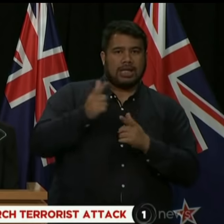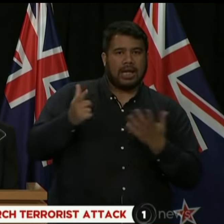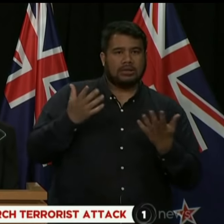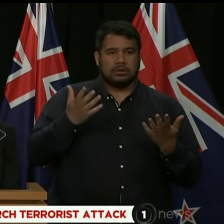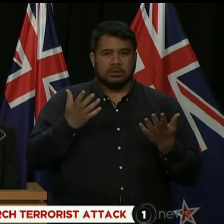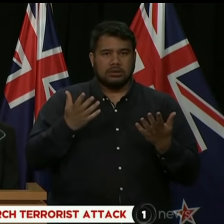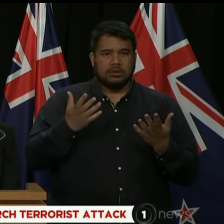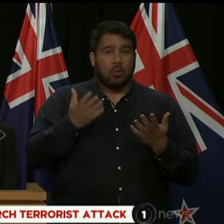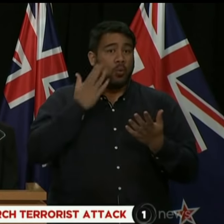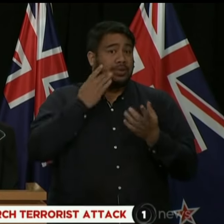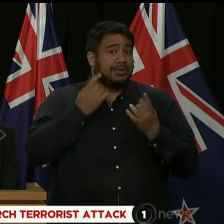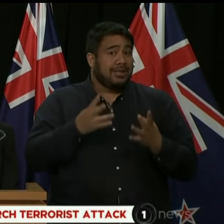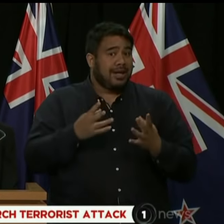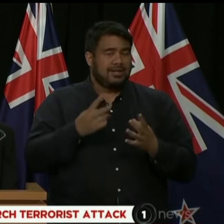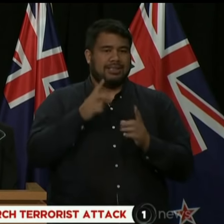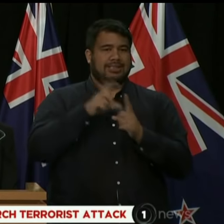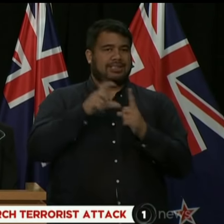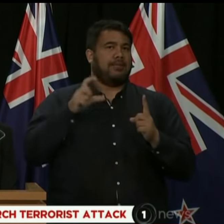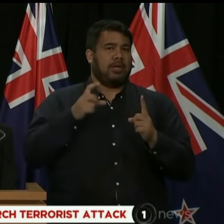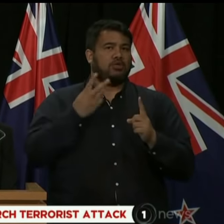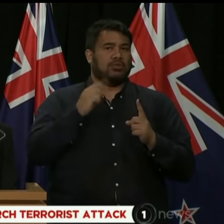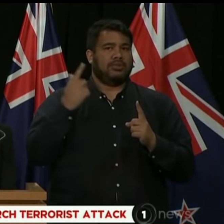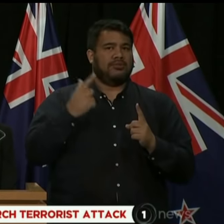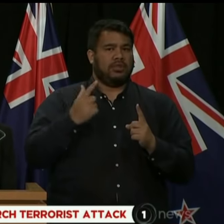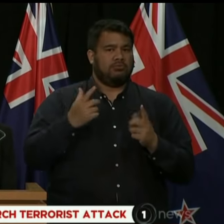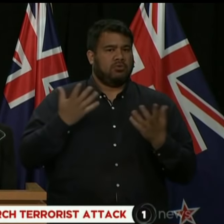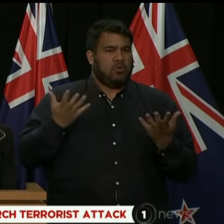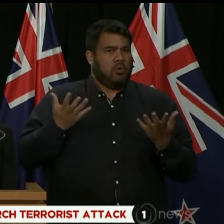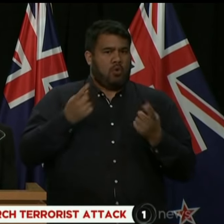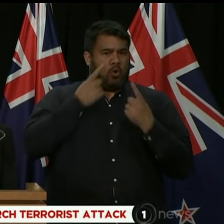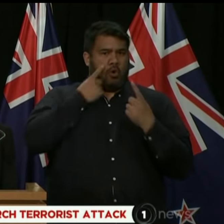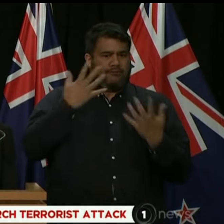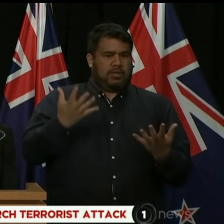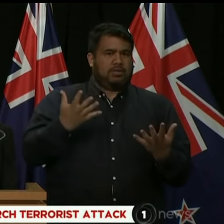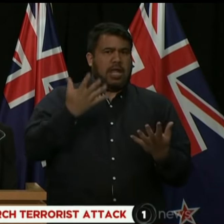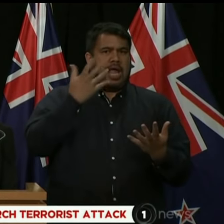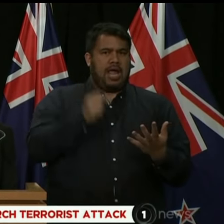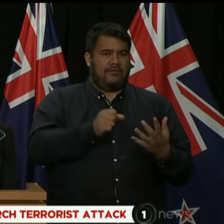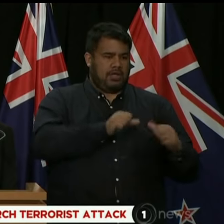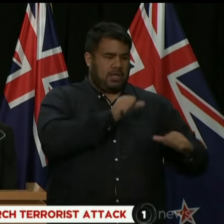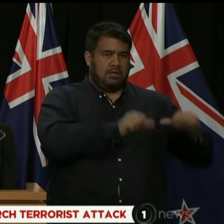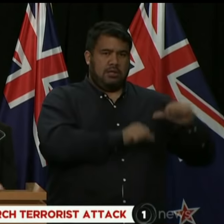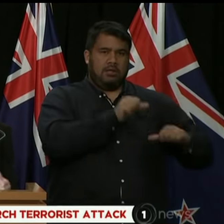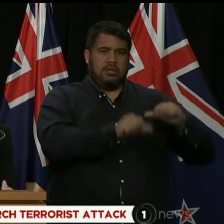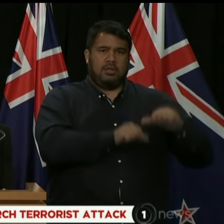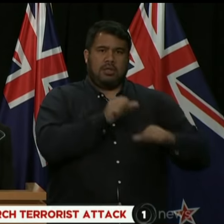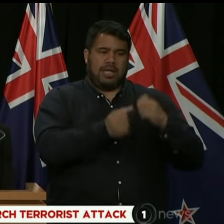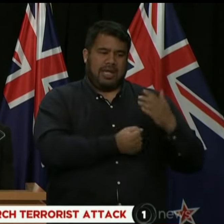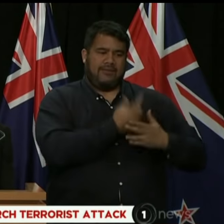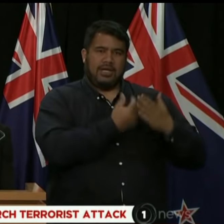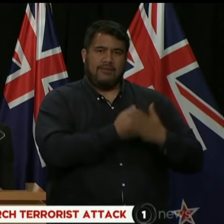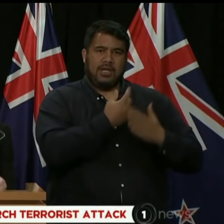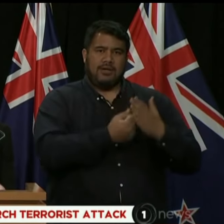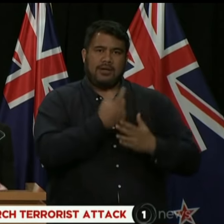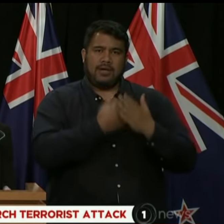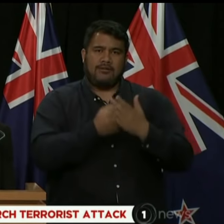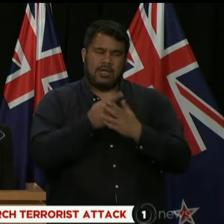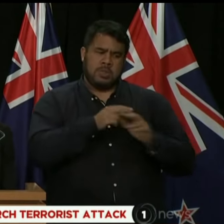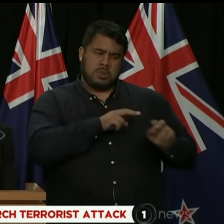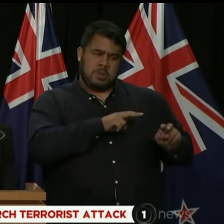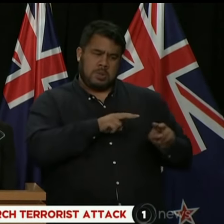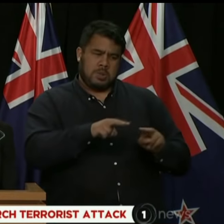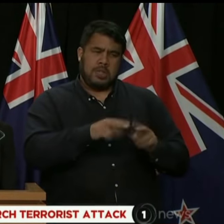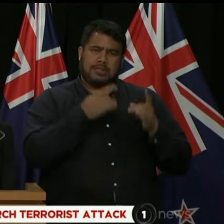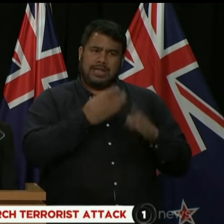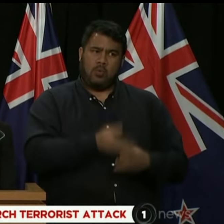December 2017. So obviously a sequence and chain of events there that began some time